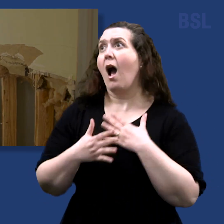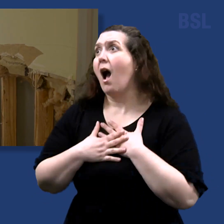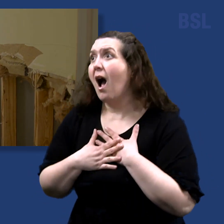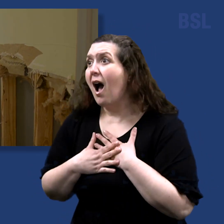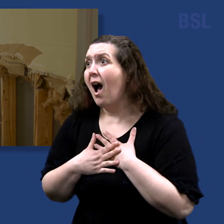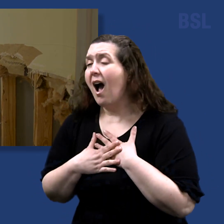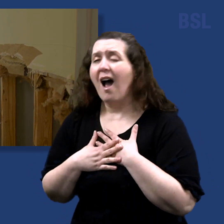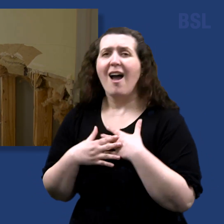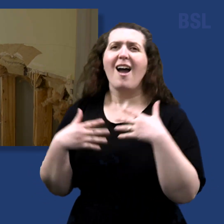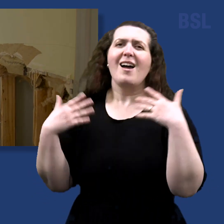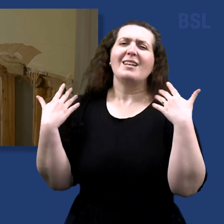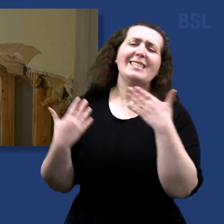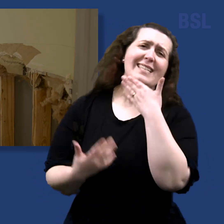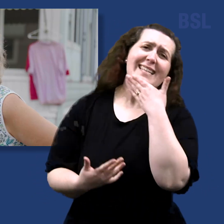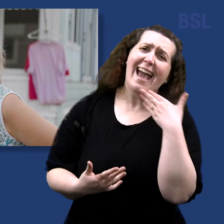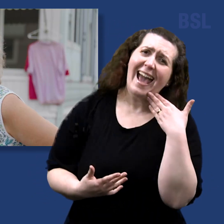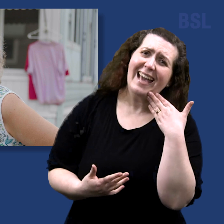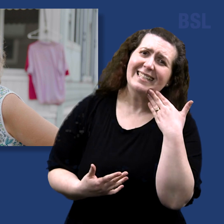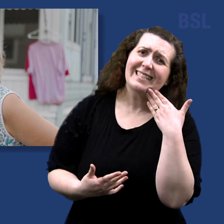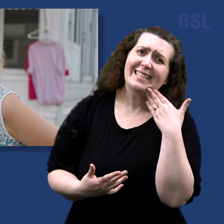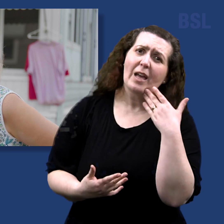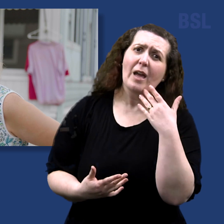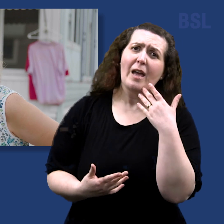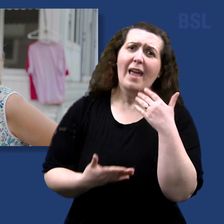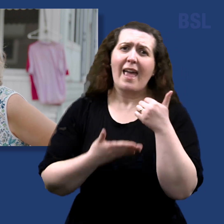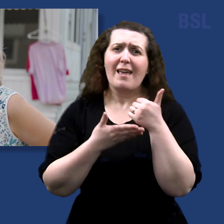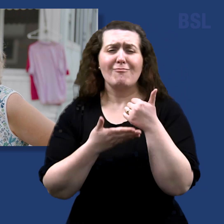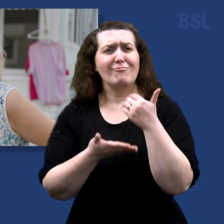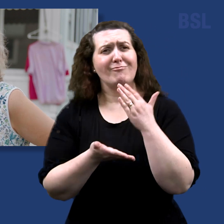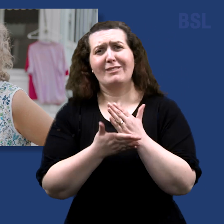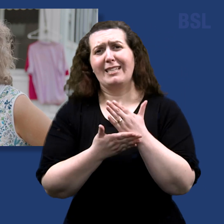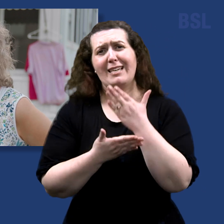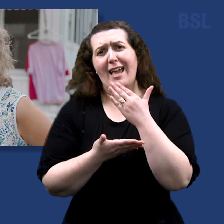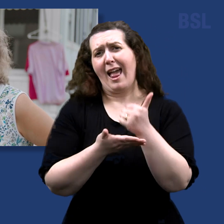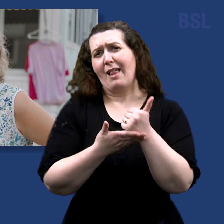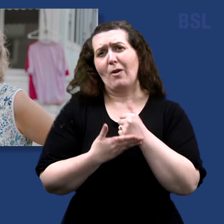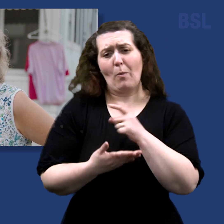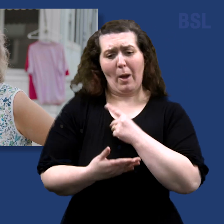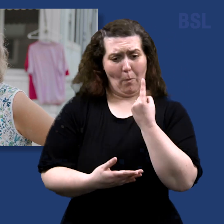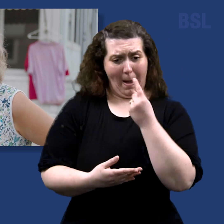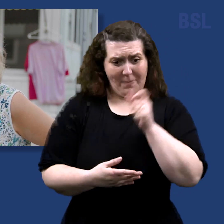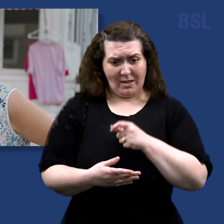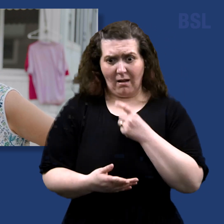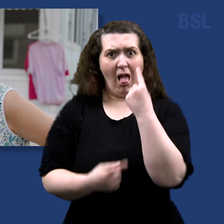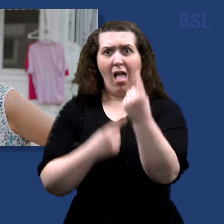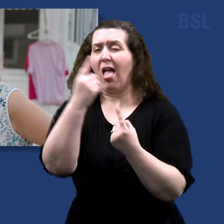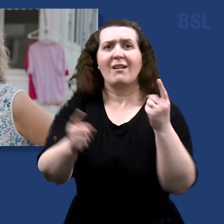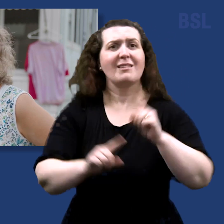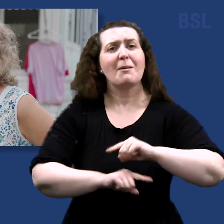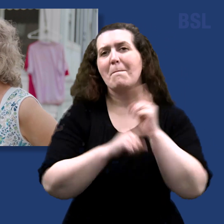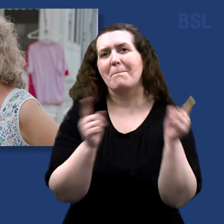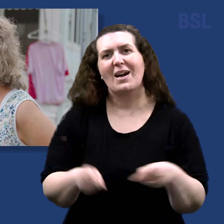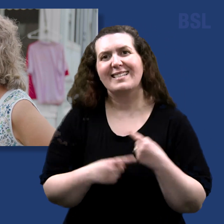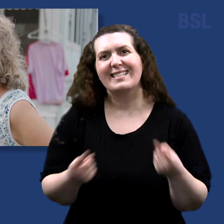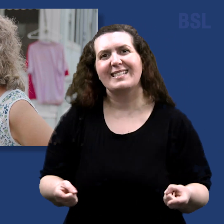nice, you know, helpful. Because you can't be in five places at one time. So that's wonderful.